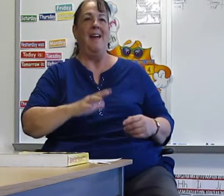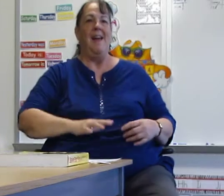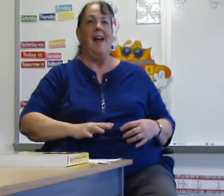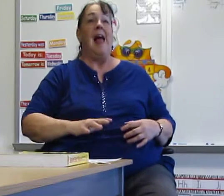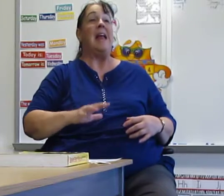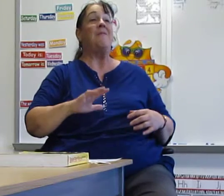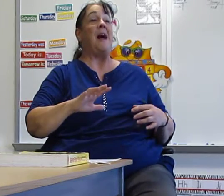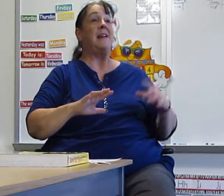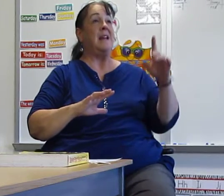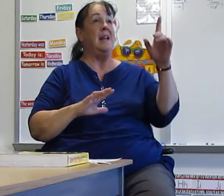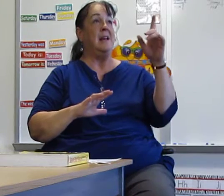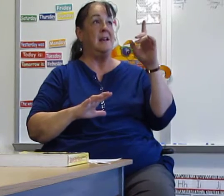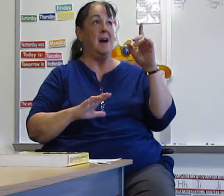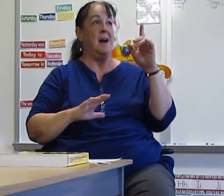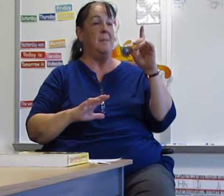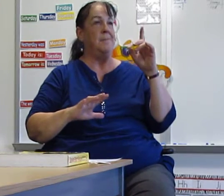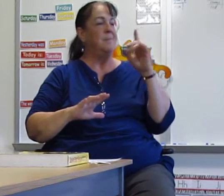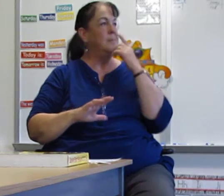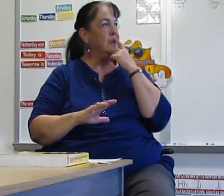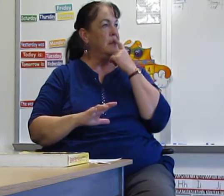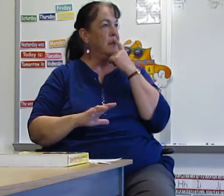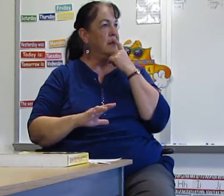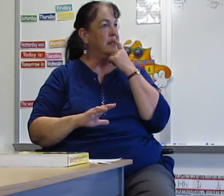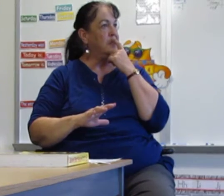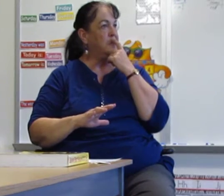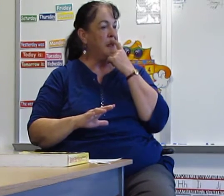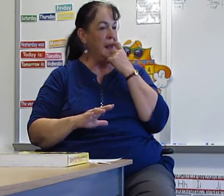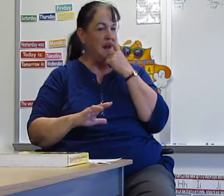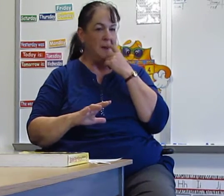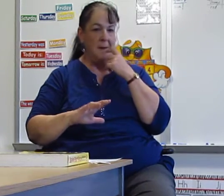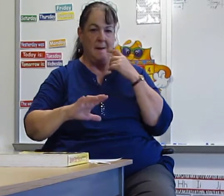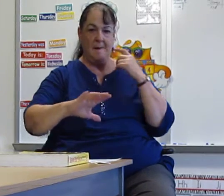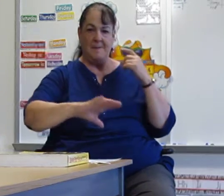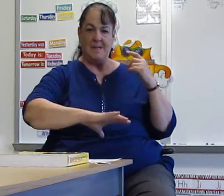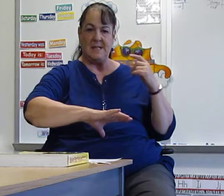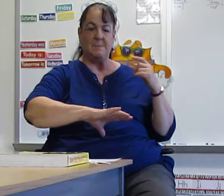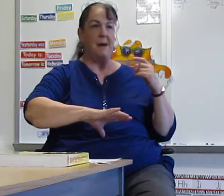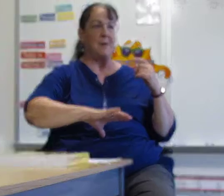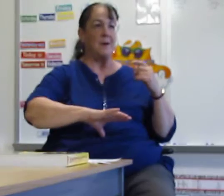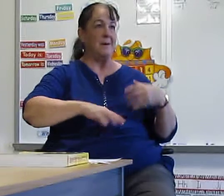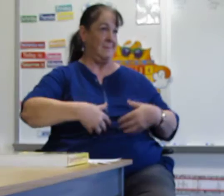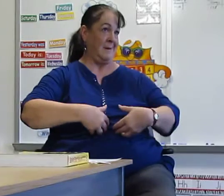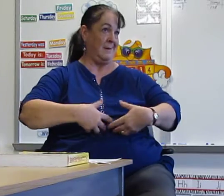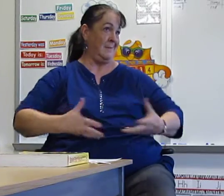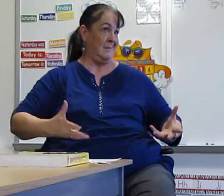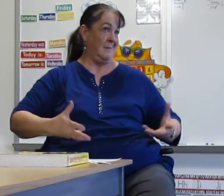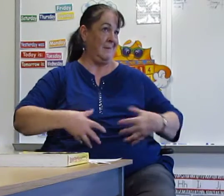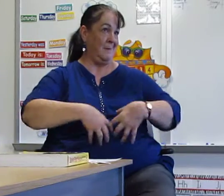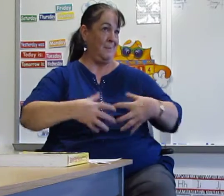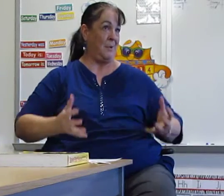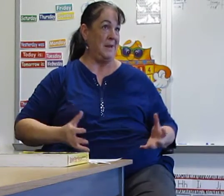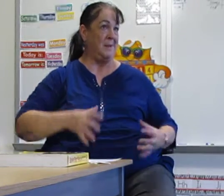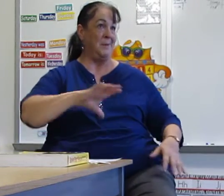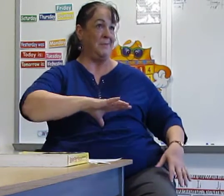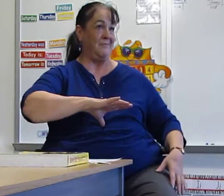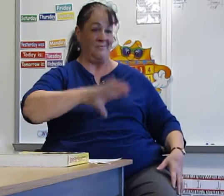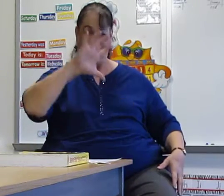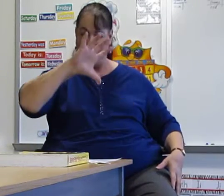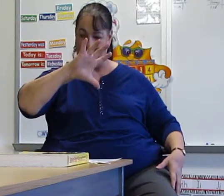In fact, in, is it Japan? This is mother. She's pregnant with five